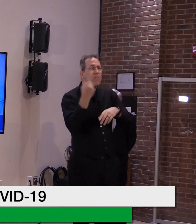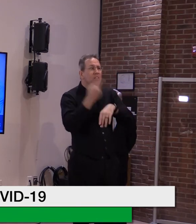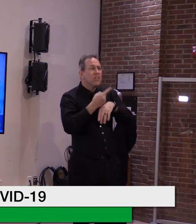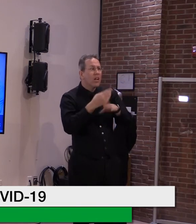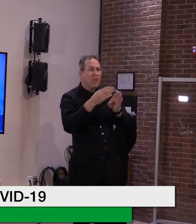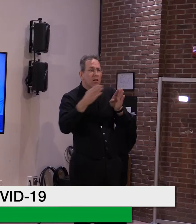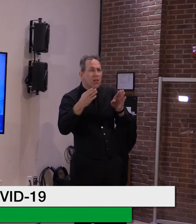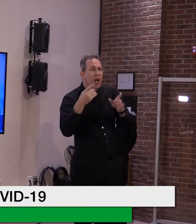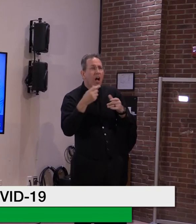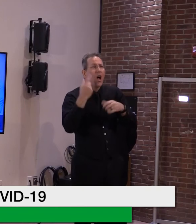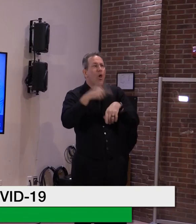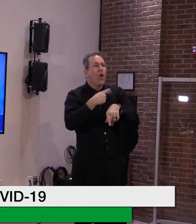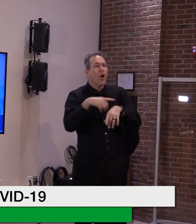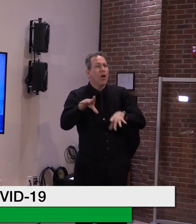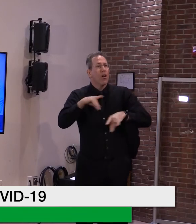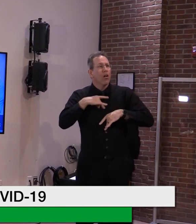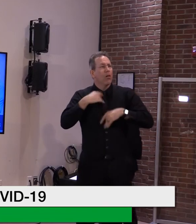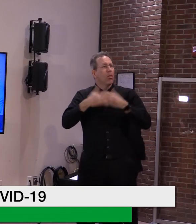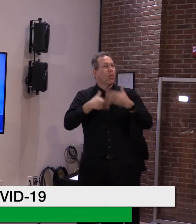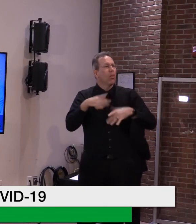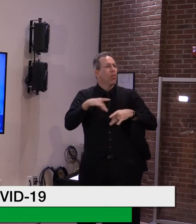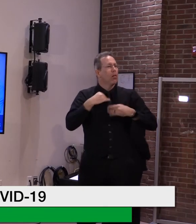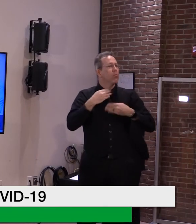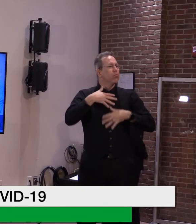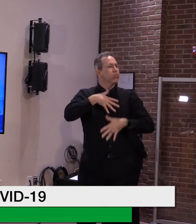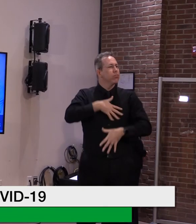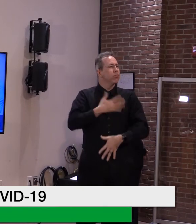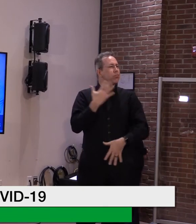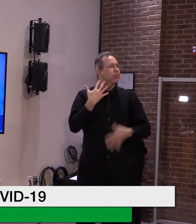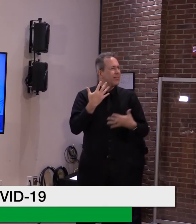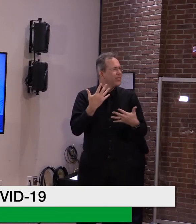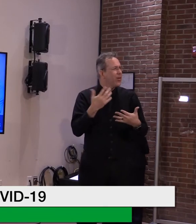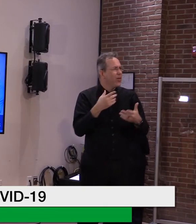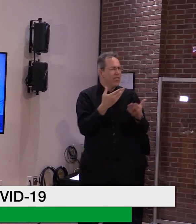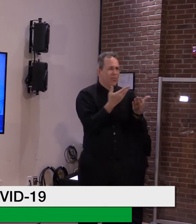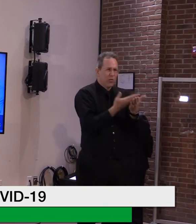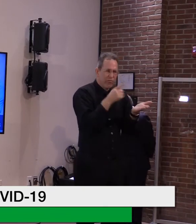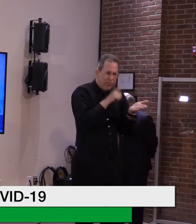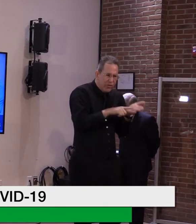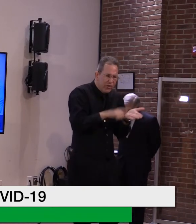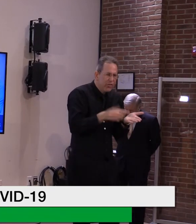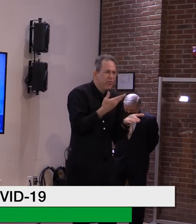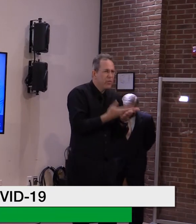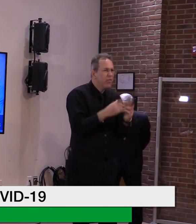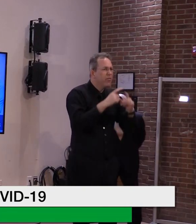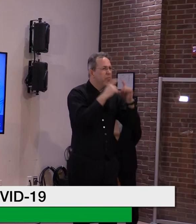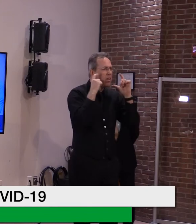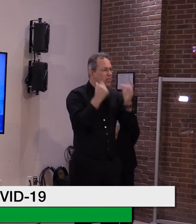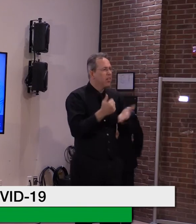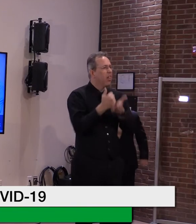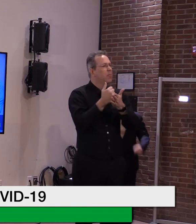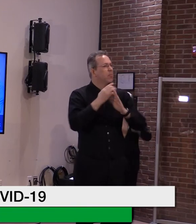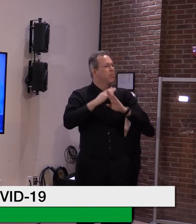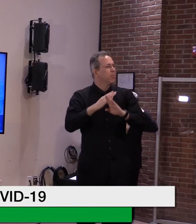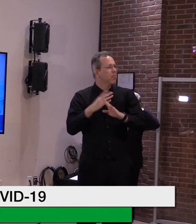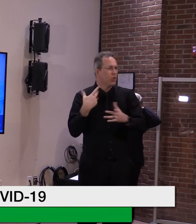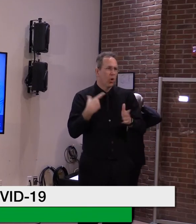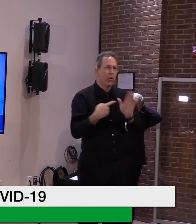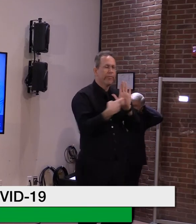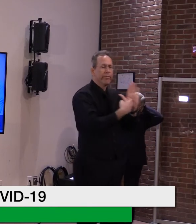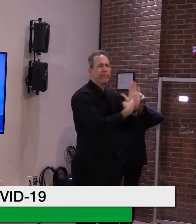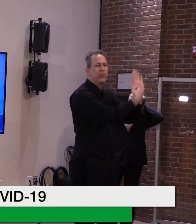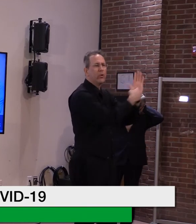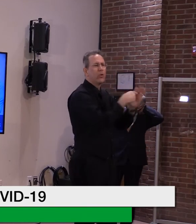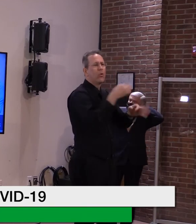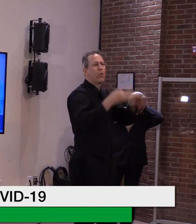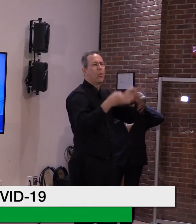So there's a lot of supporting data that I believe was presented at this trial. And